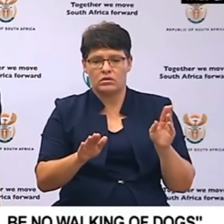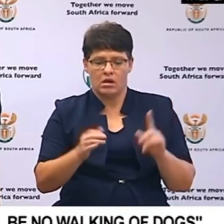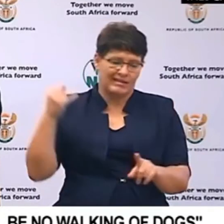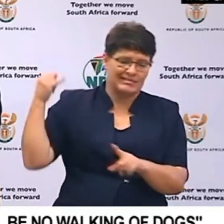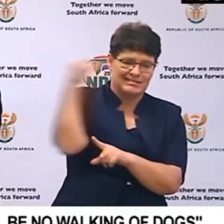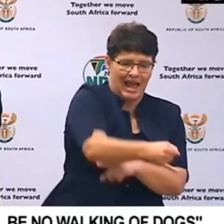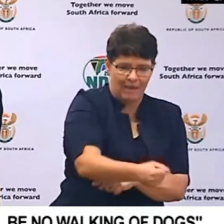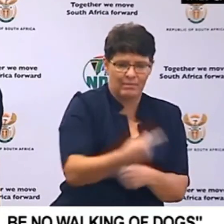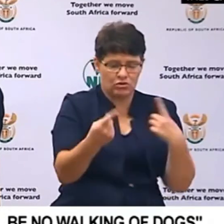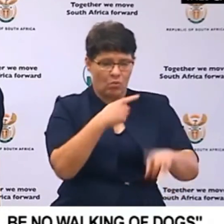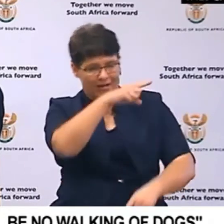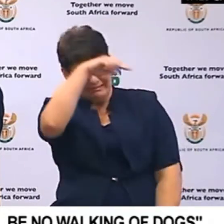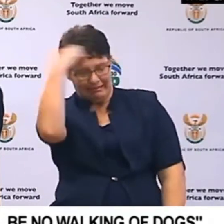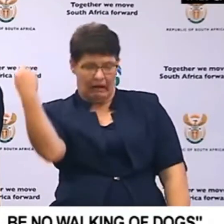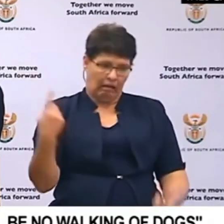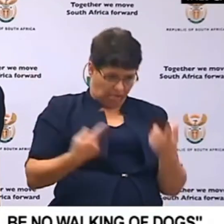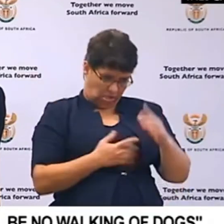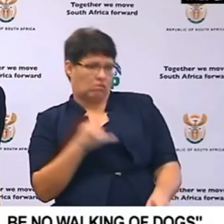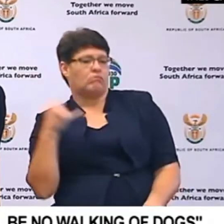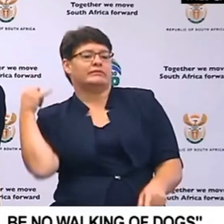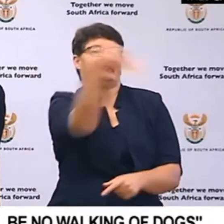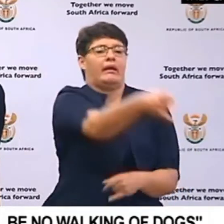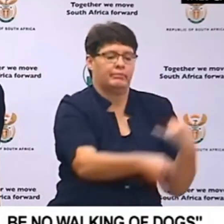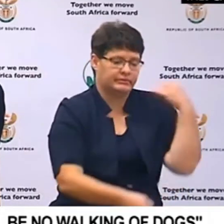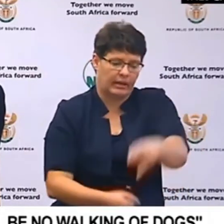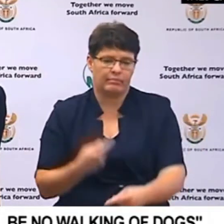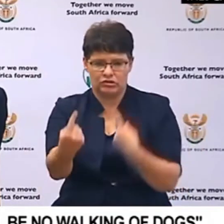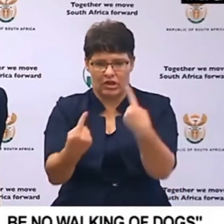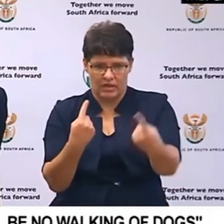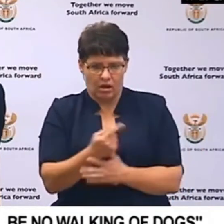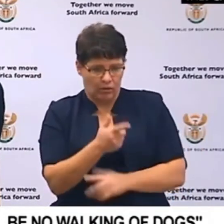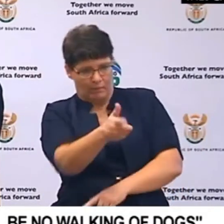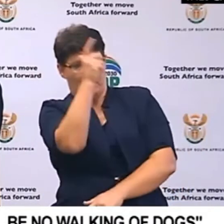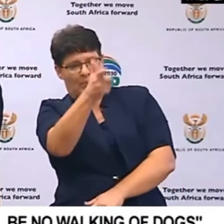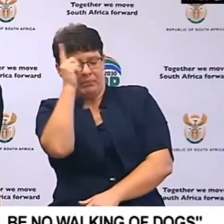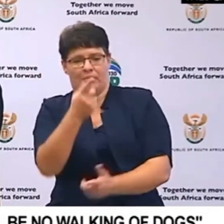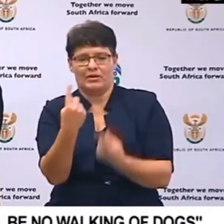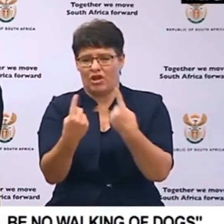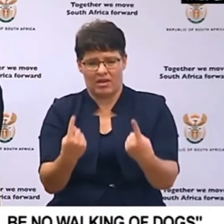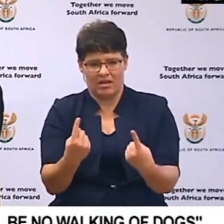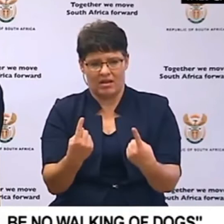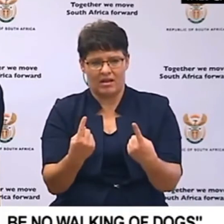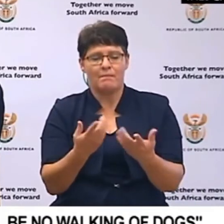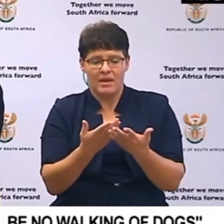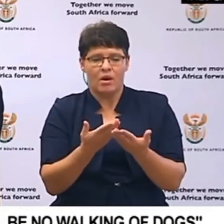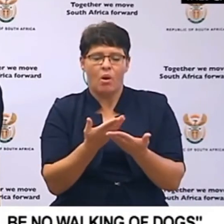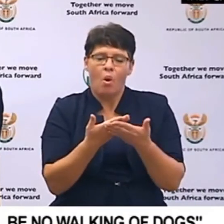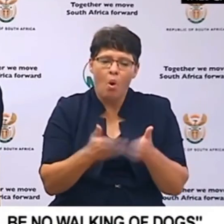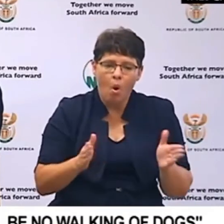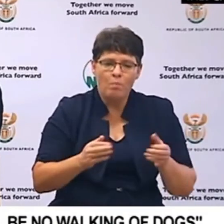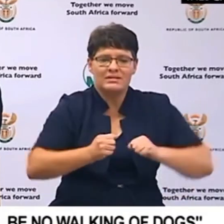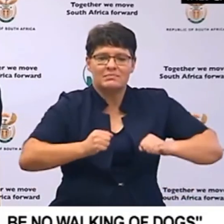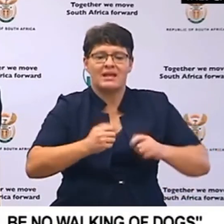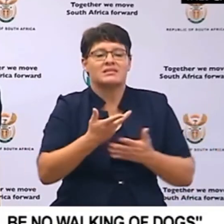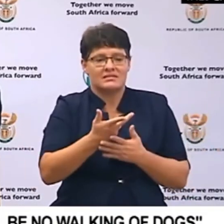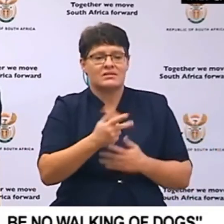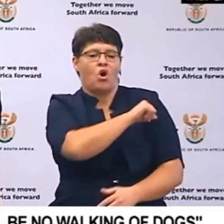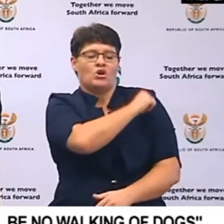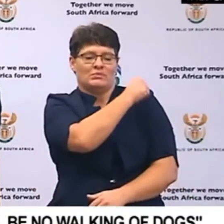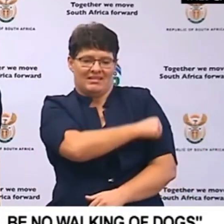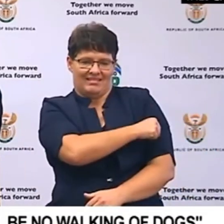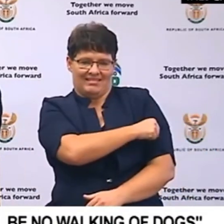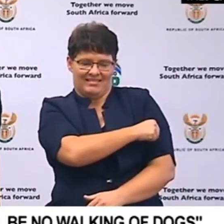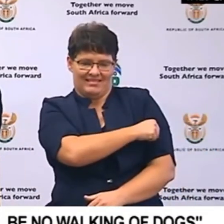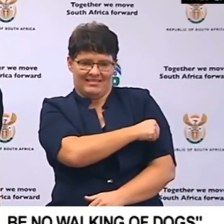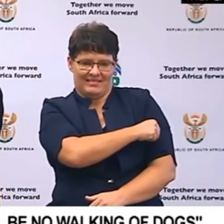another because they get drunk first and they step one another and shoot one another so they'll open space in hospitals to make